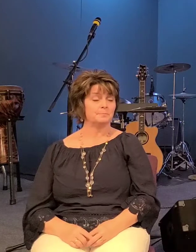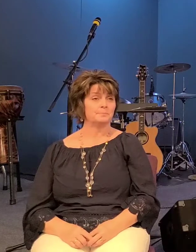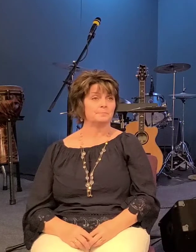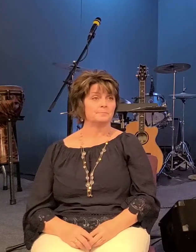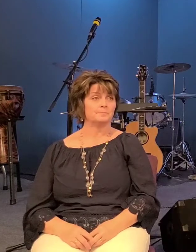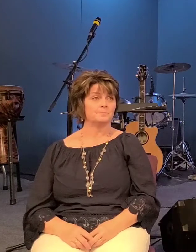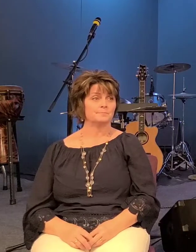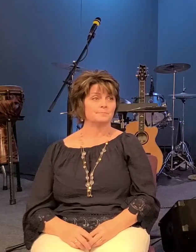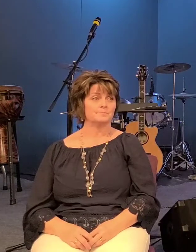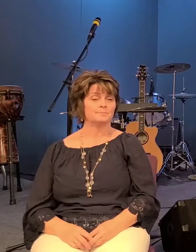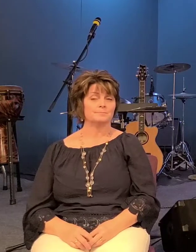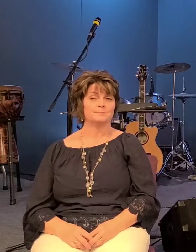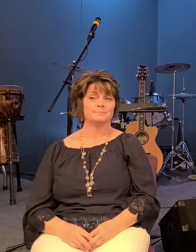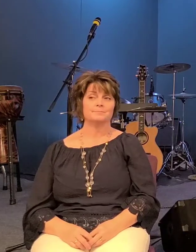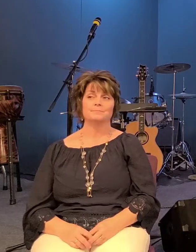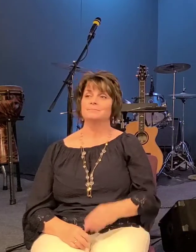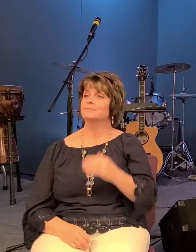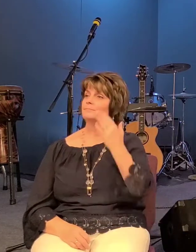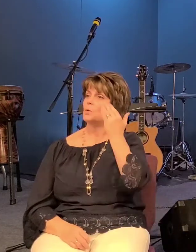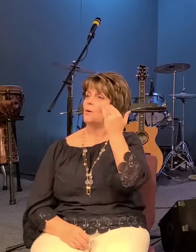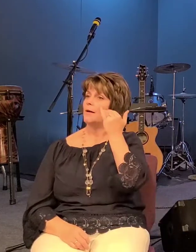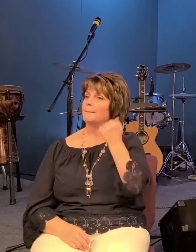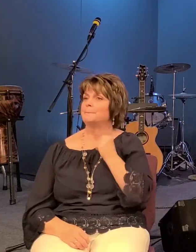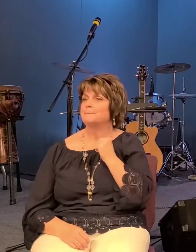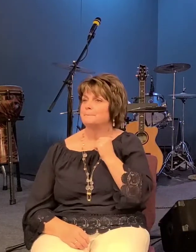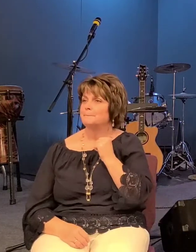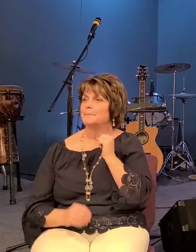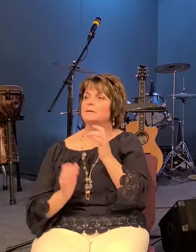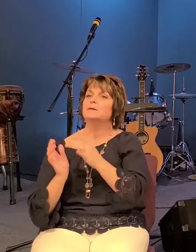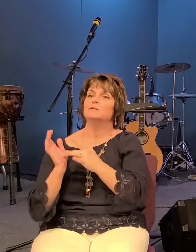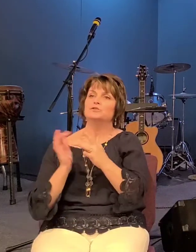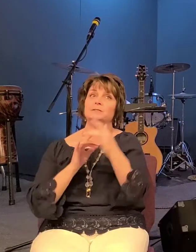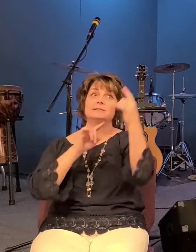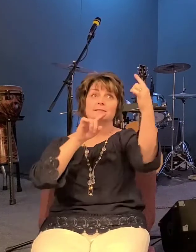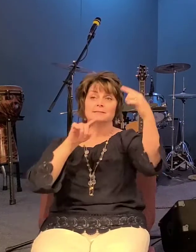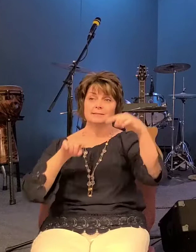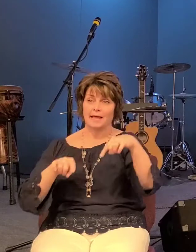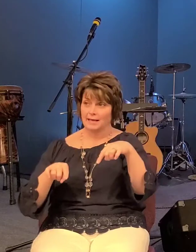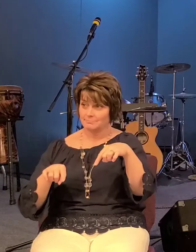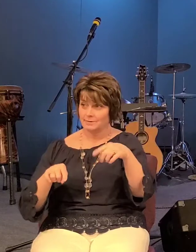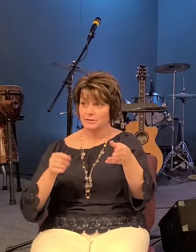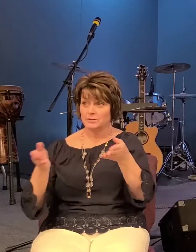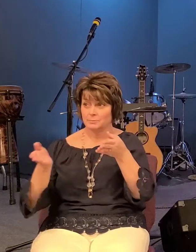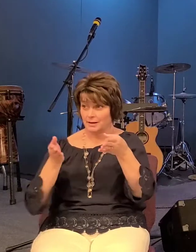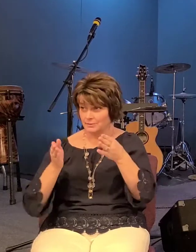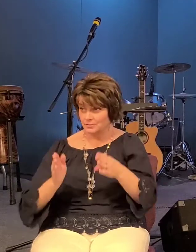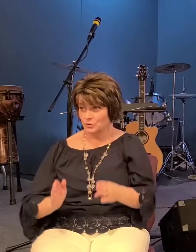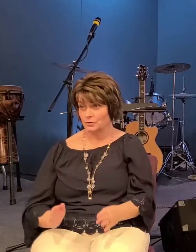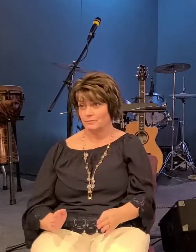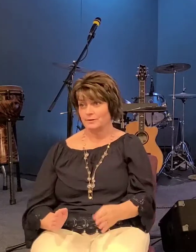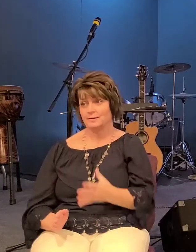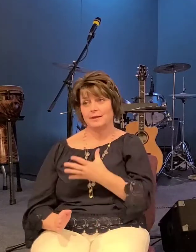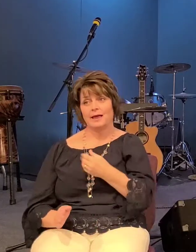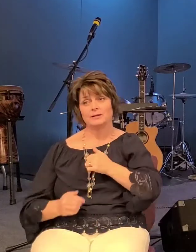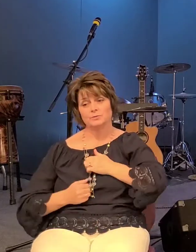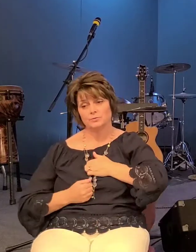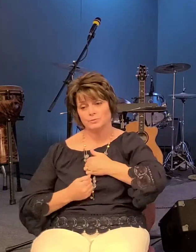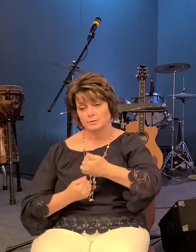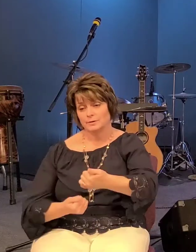and that's because jesus came to be a servant and to give his life for the world